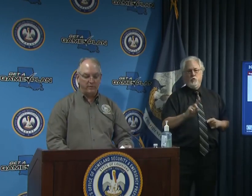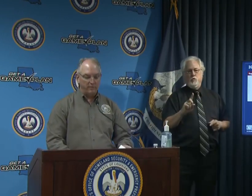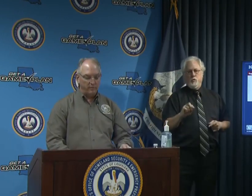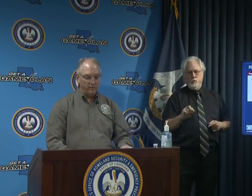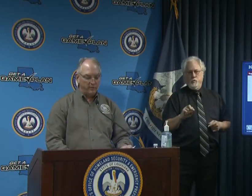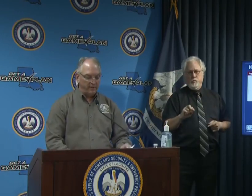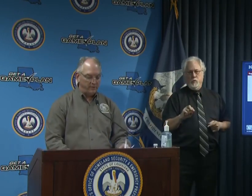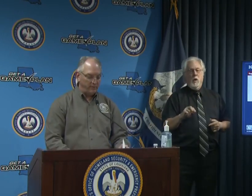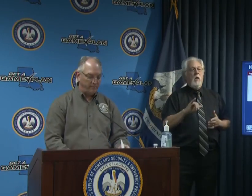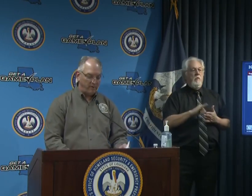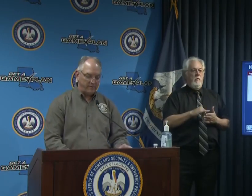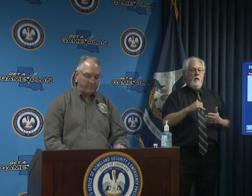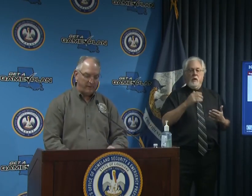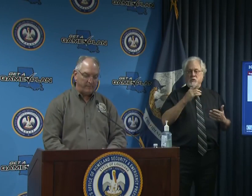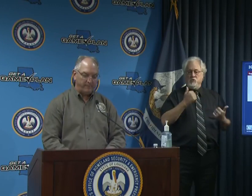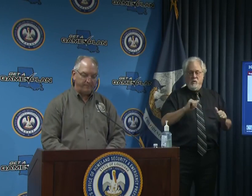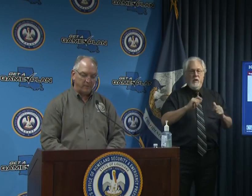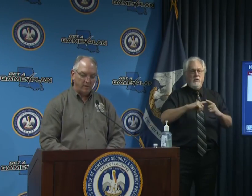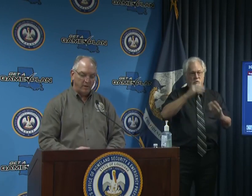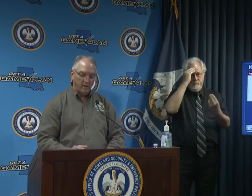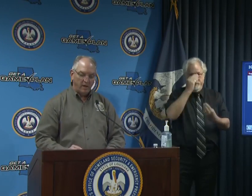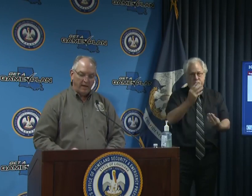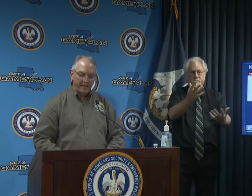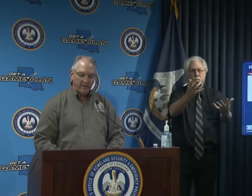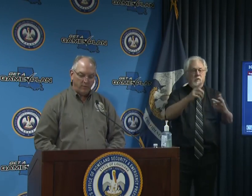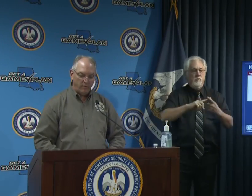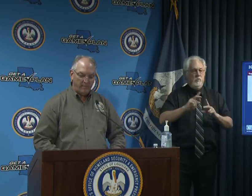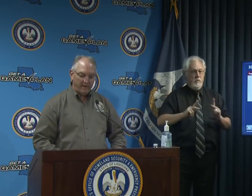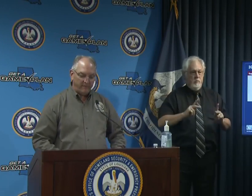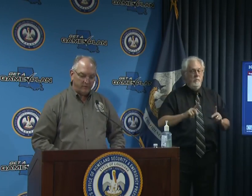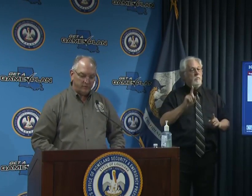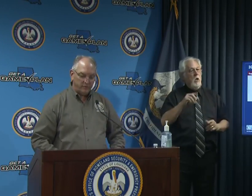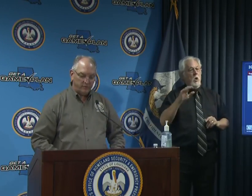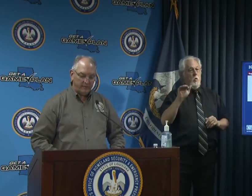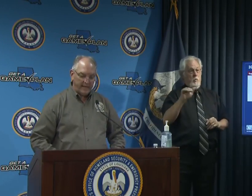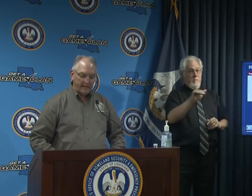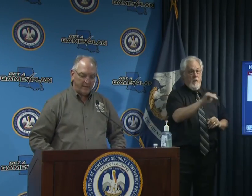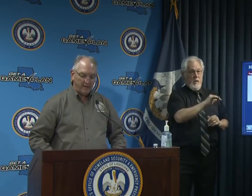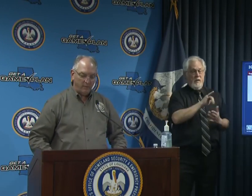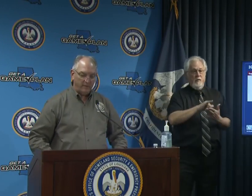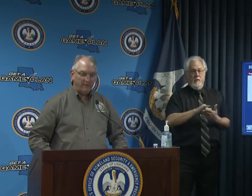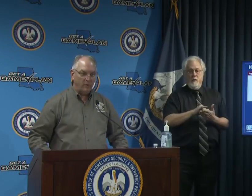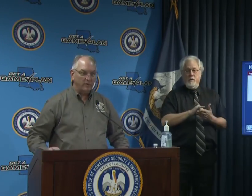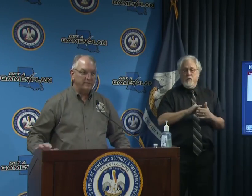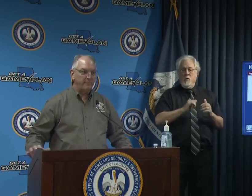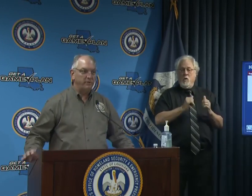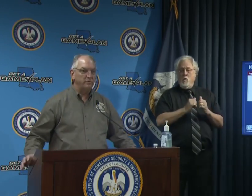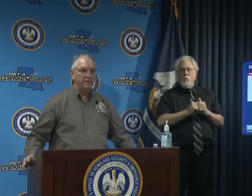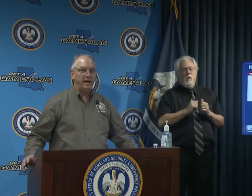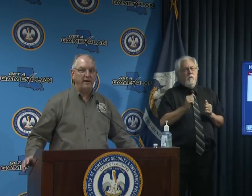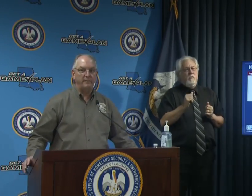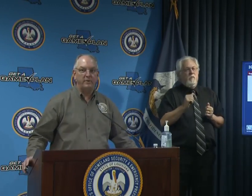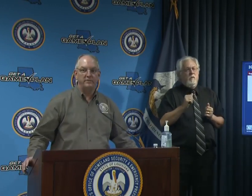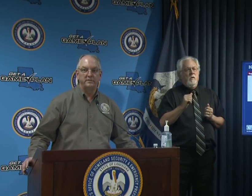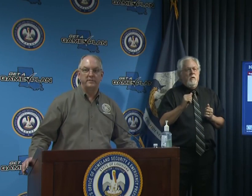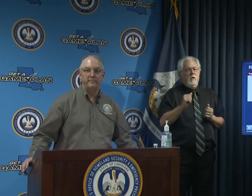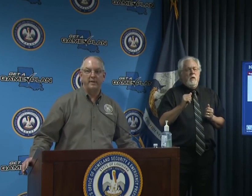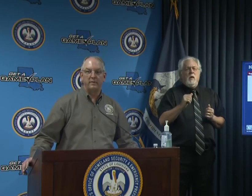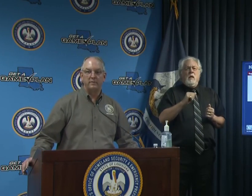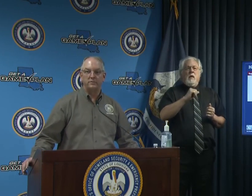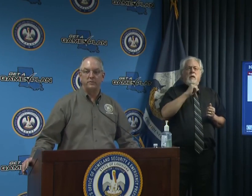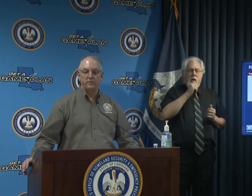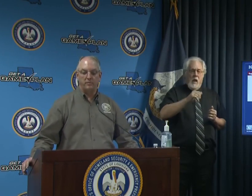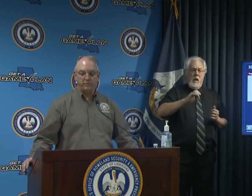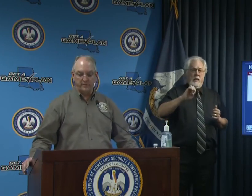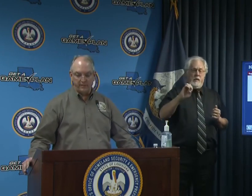that's what we're we're trying to impart to people i did want to remind folks too that uh with a few exceptions non-emergency